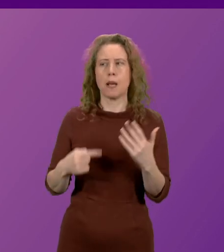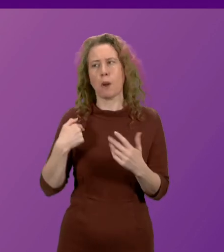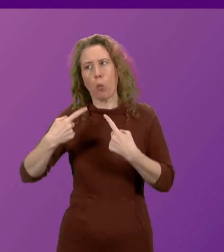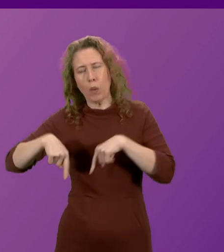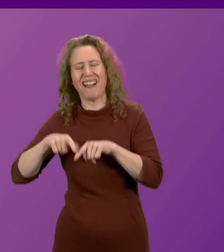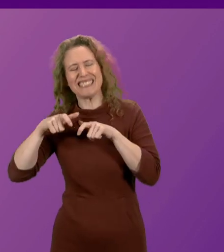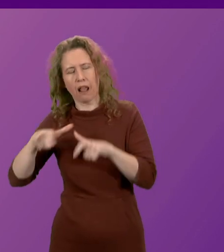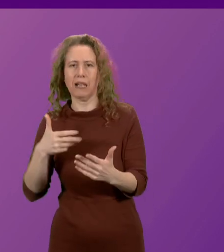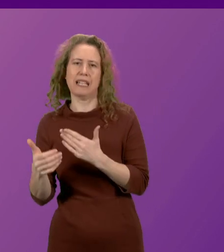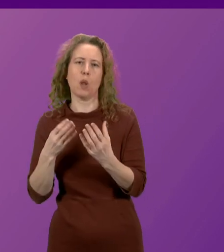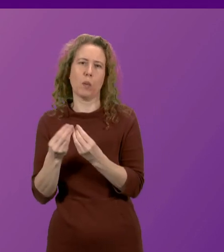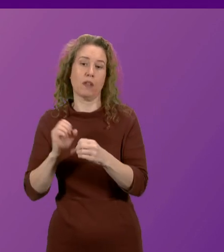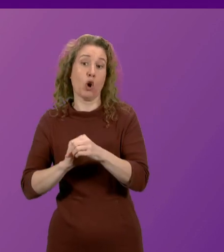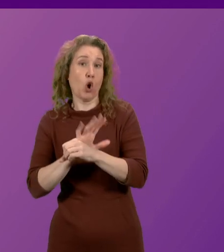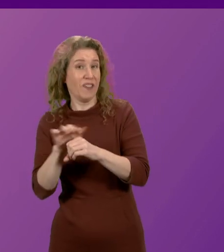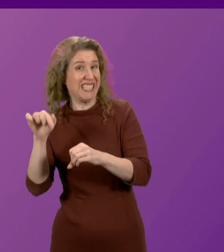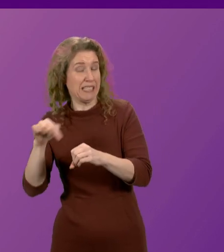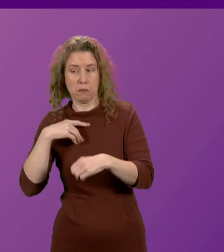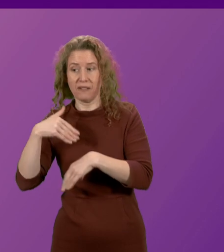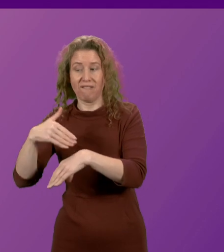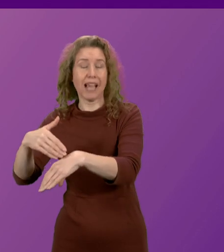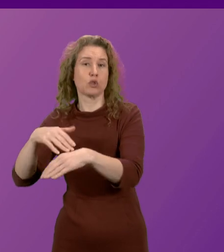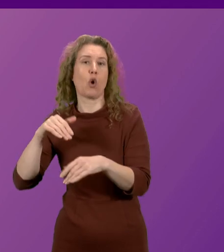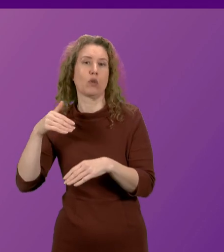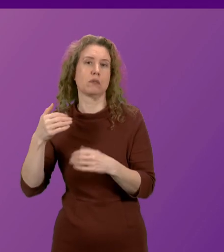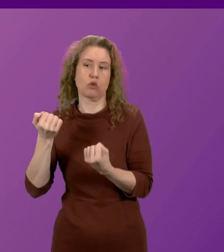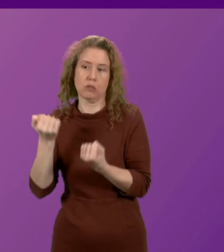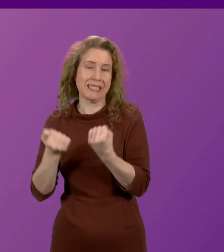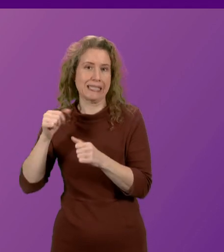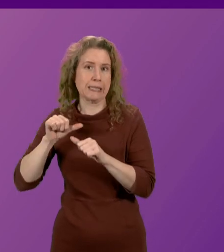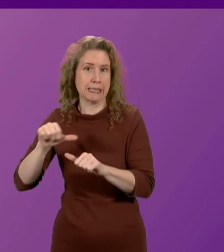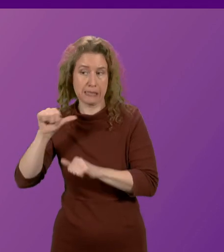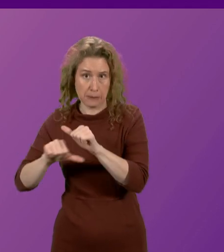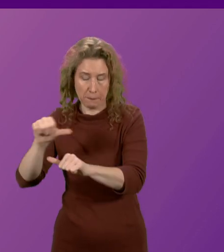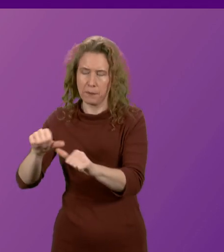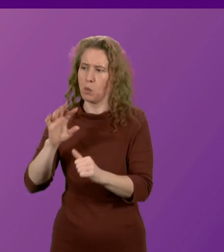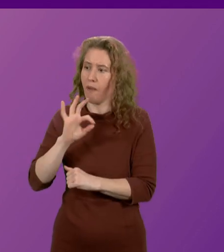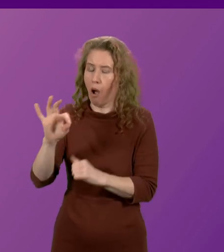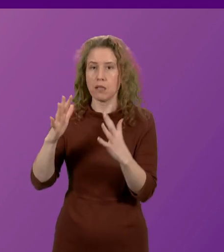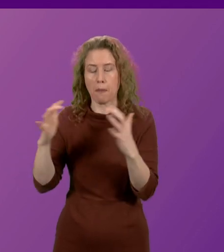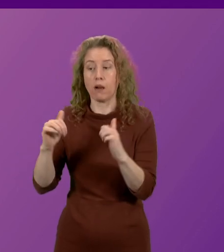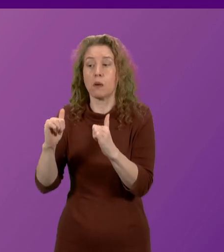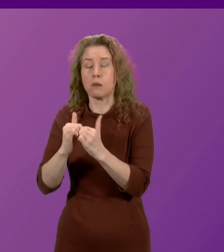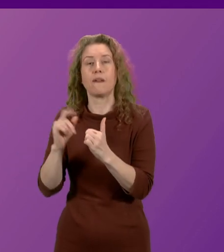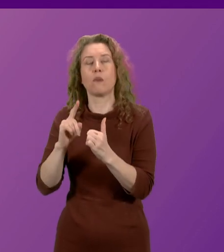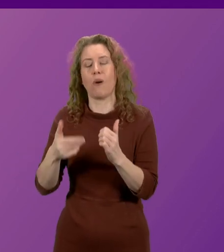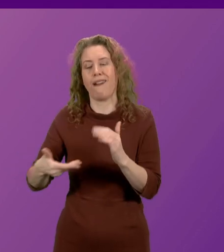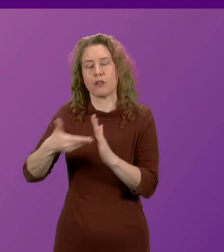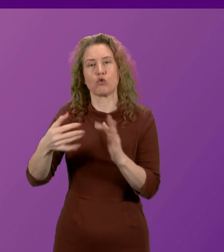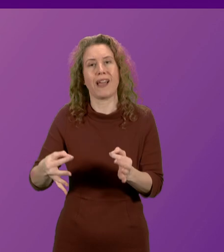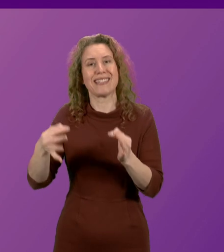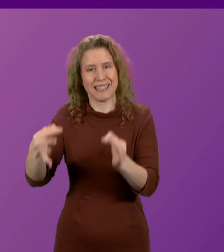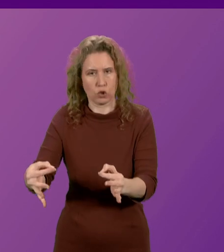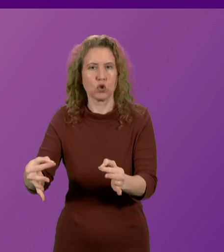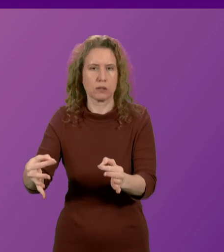the Covid pandemic on the criminal justice system. And we have sought approvals from Parliament for further extensions.